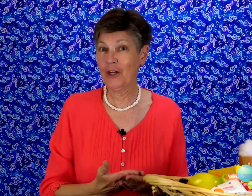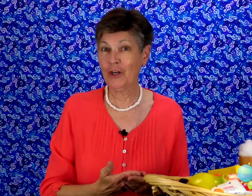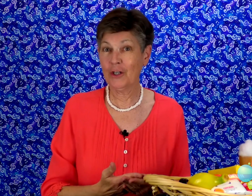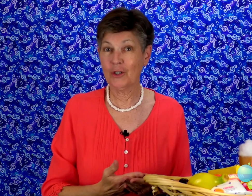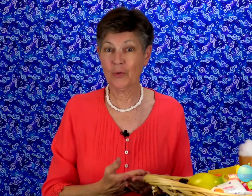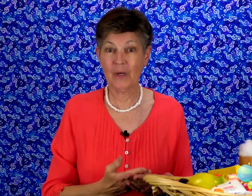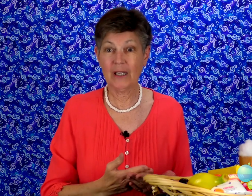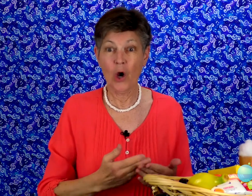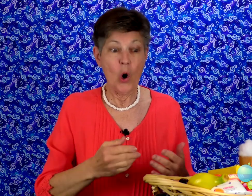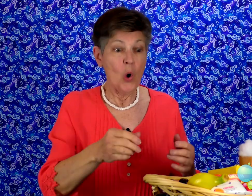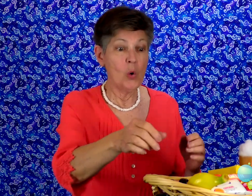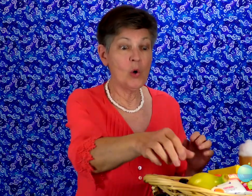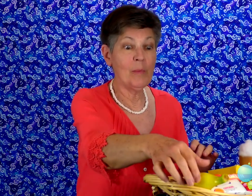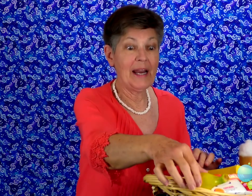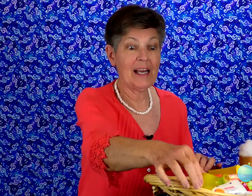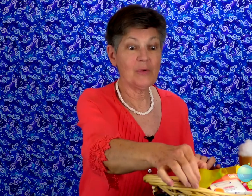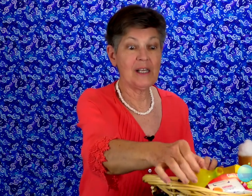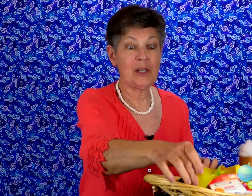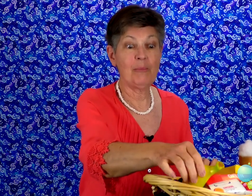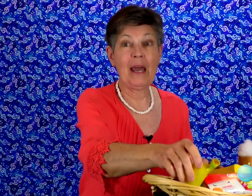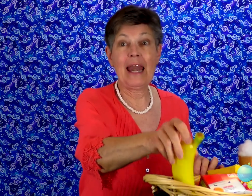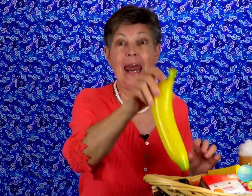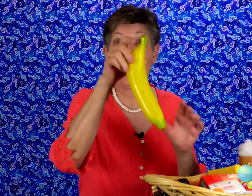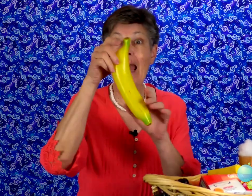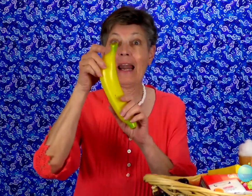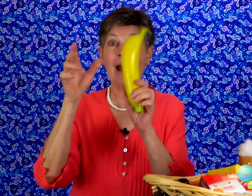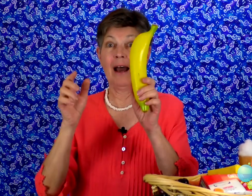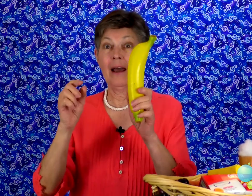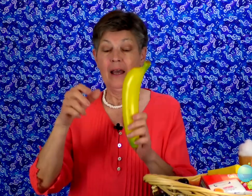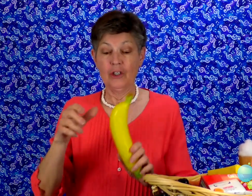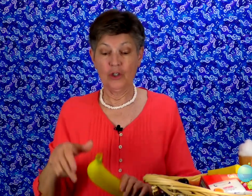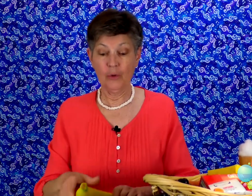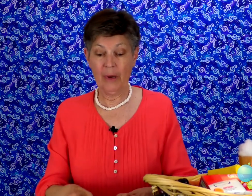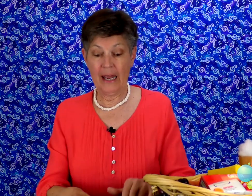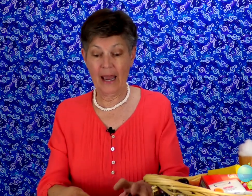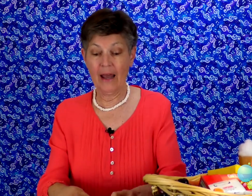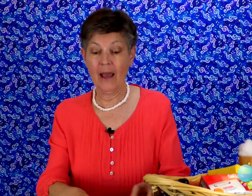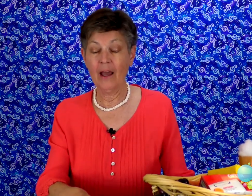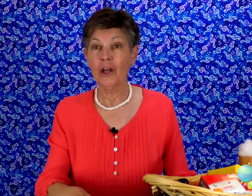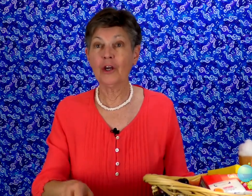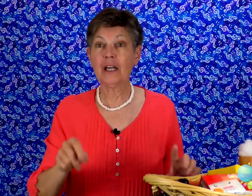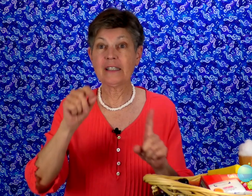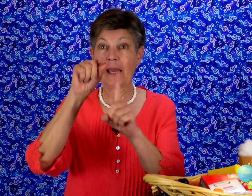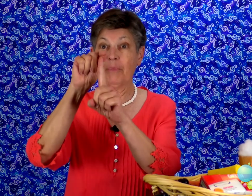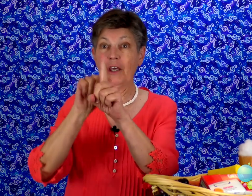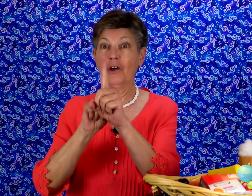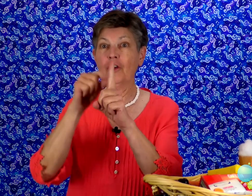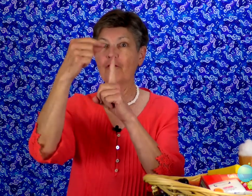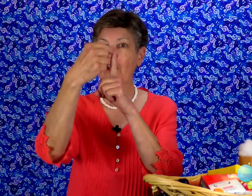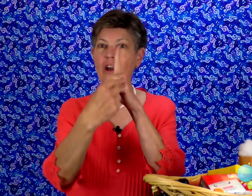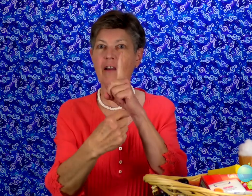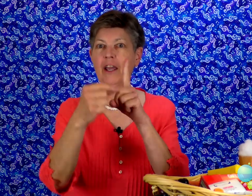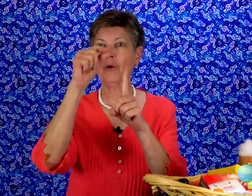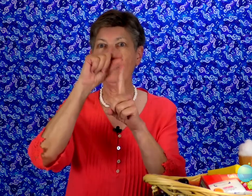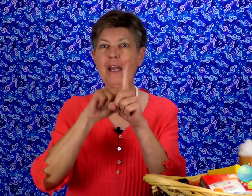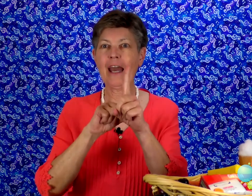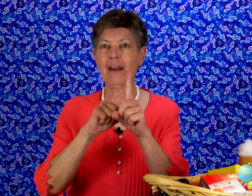good treat. Oh my next one is a banana. To do banana you're going to like peel your finger like you would banana.